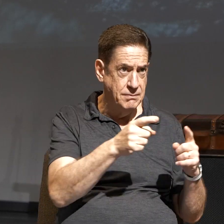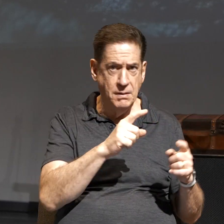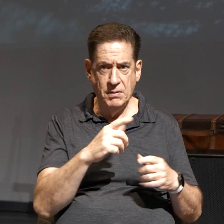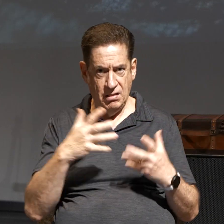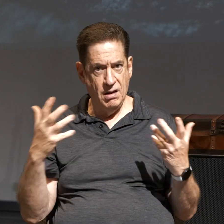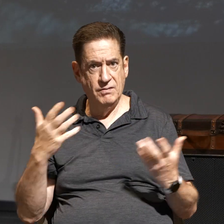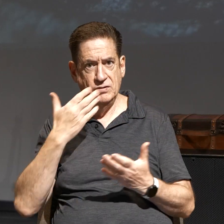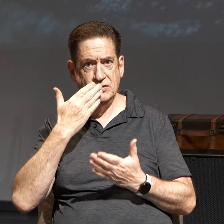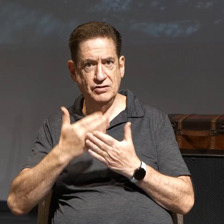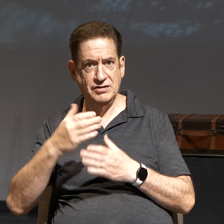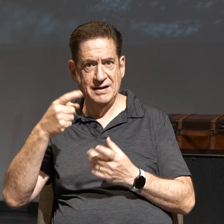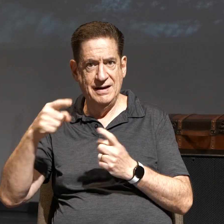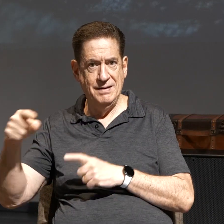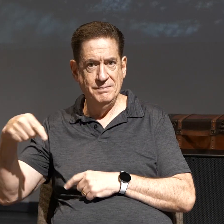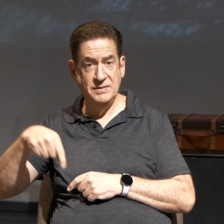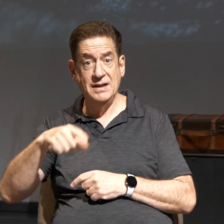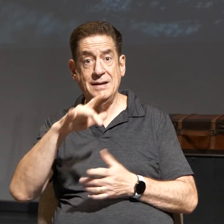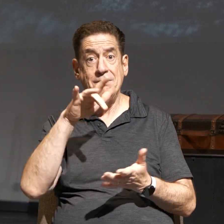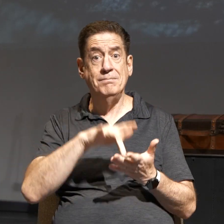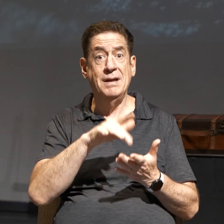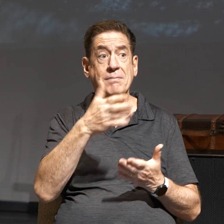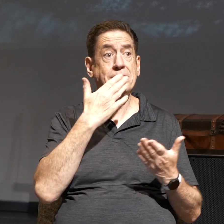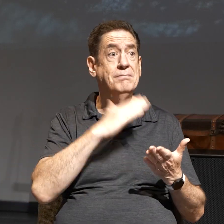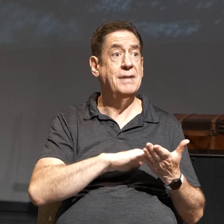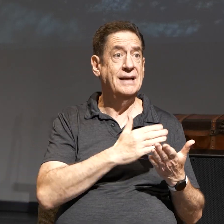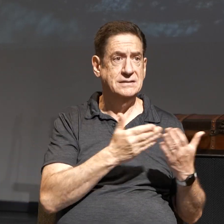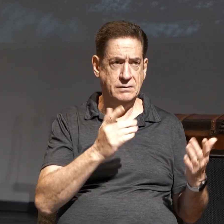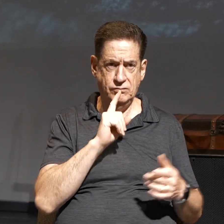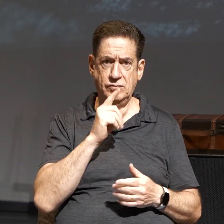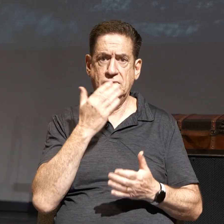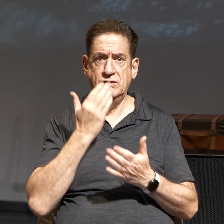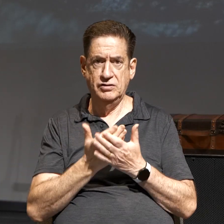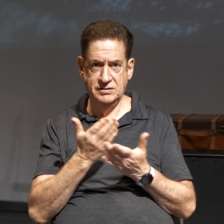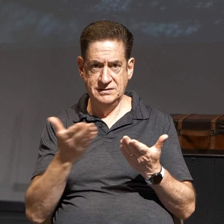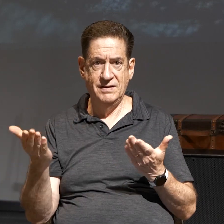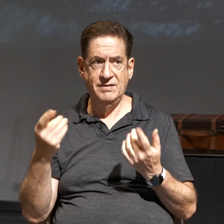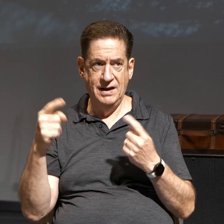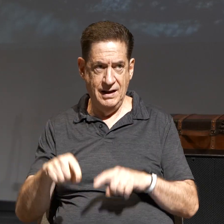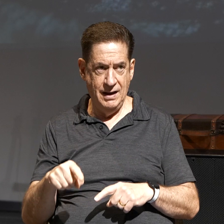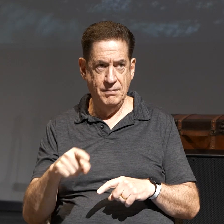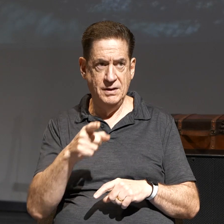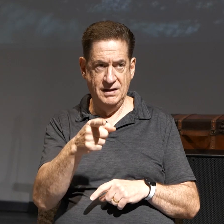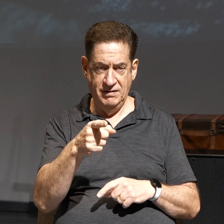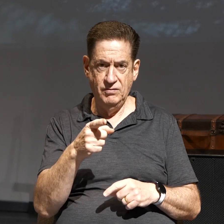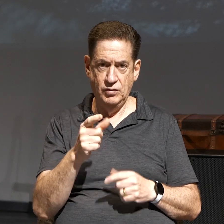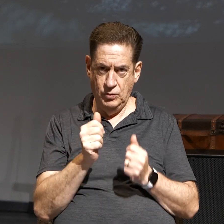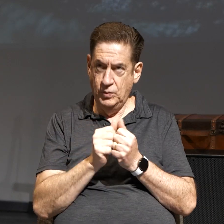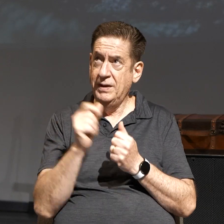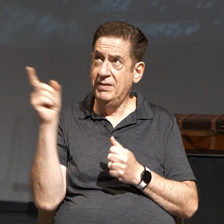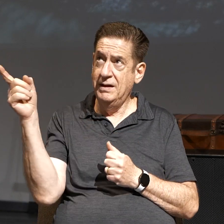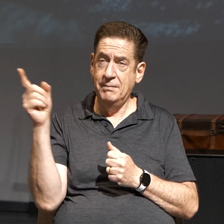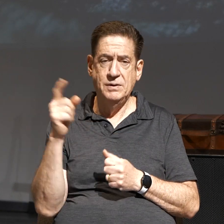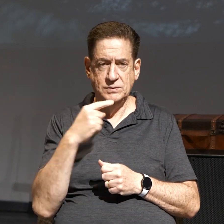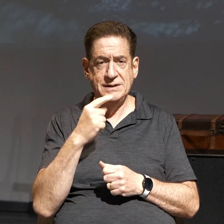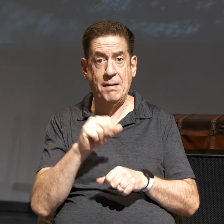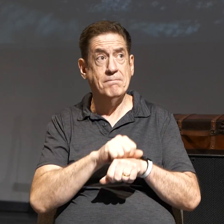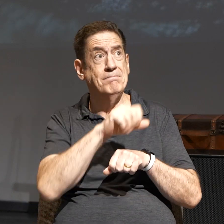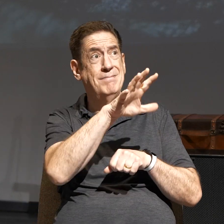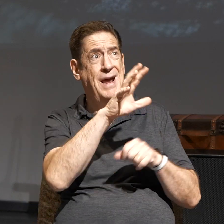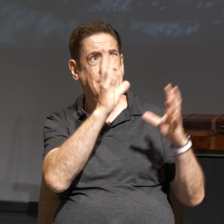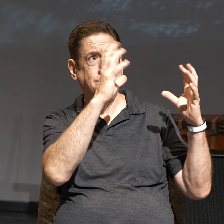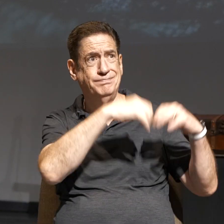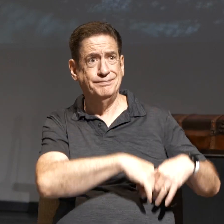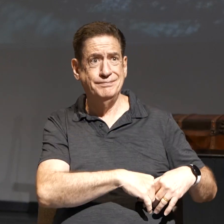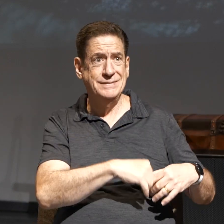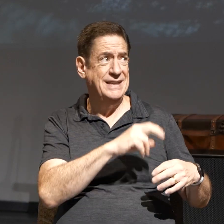So, in the midst of your bad stuff, really good stuff can happen if you look to Him. And that's what He's saying. For the mountains may depart and the hills be